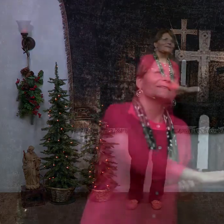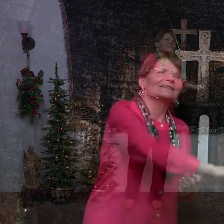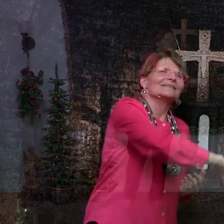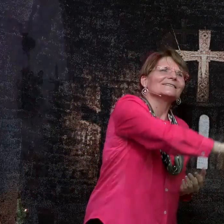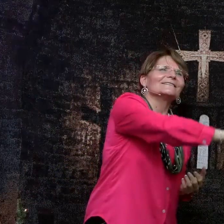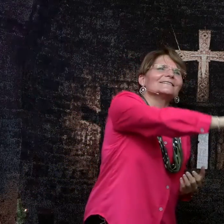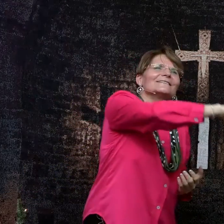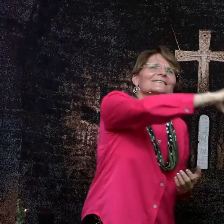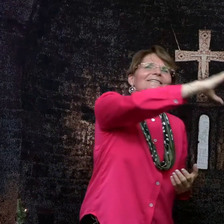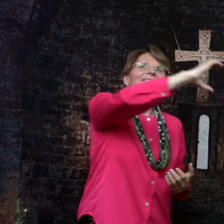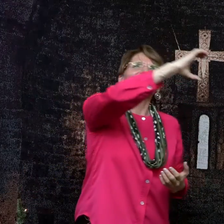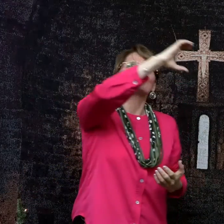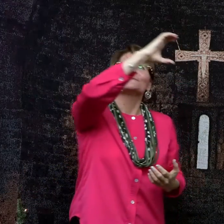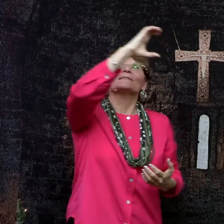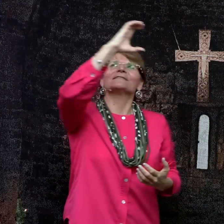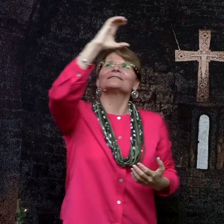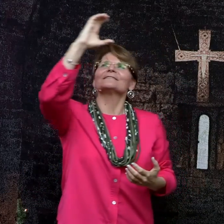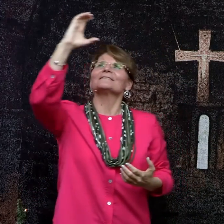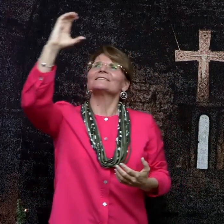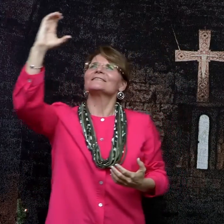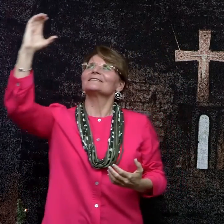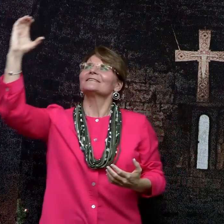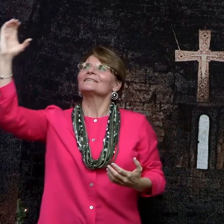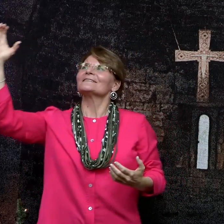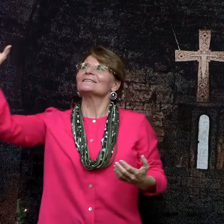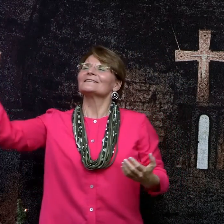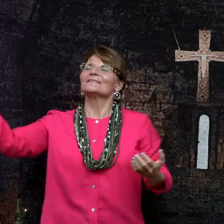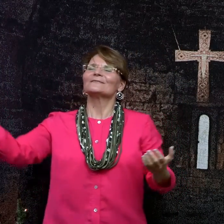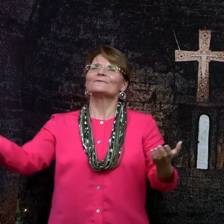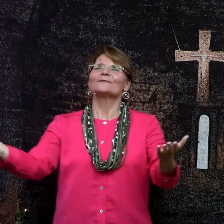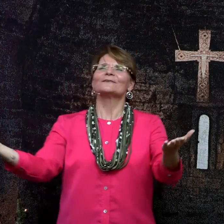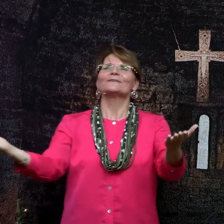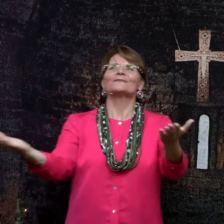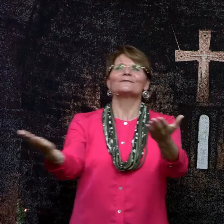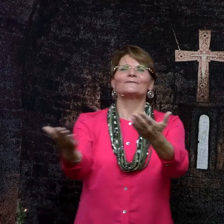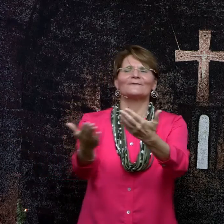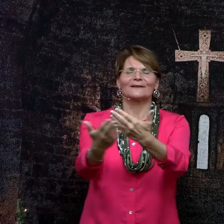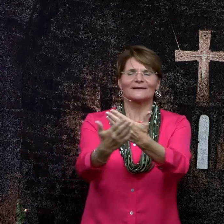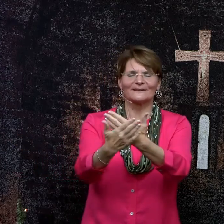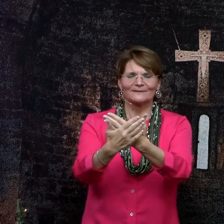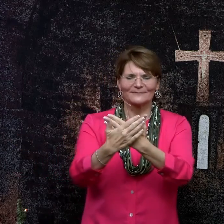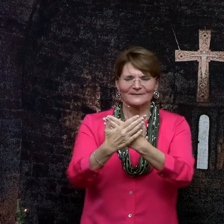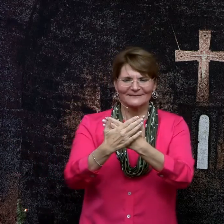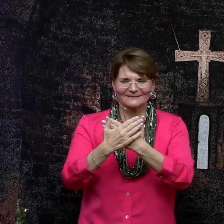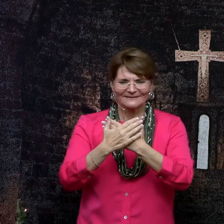Christmas Eve will find me